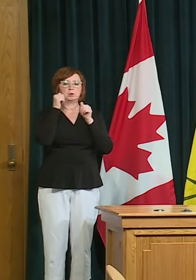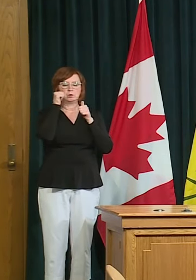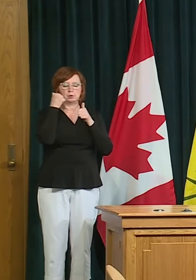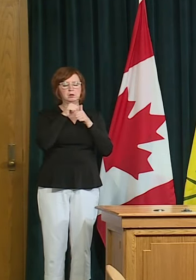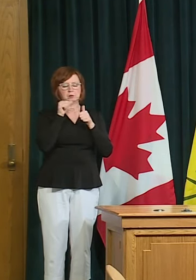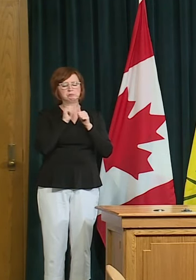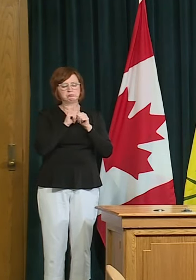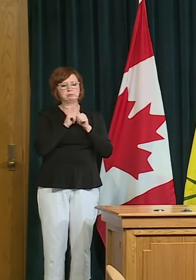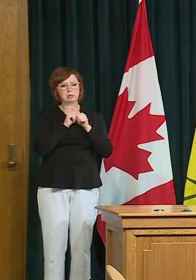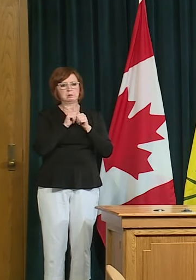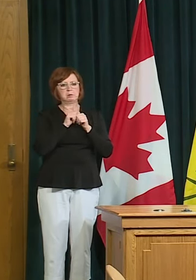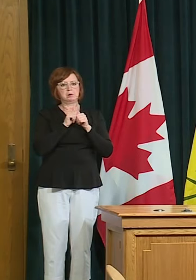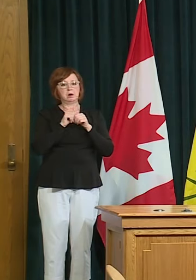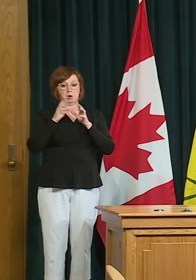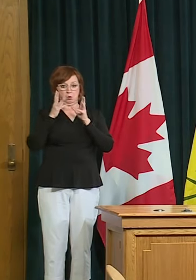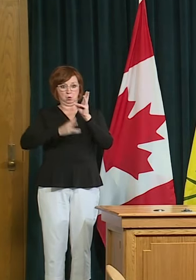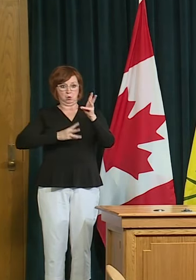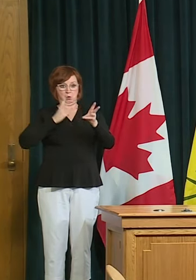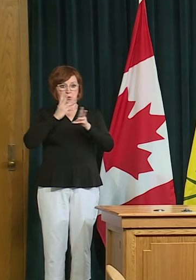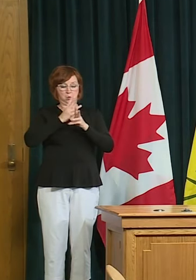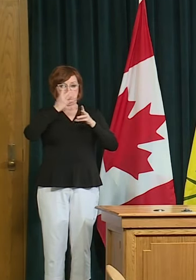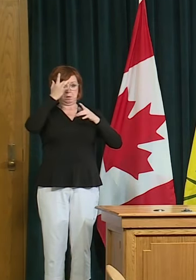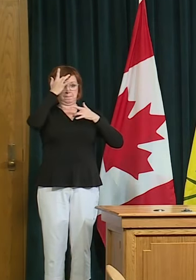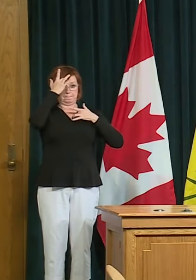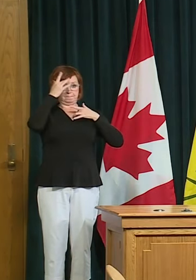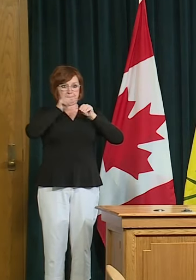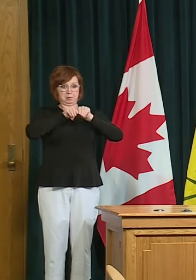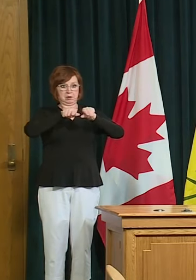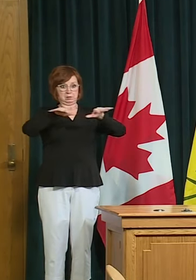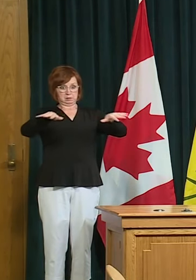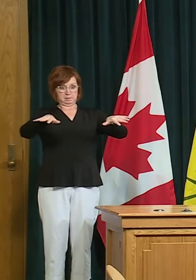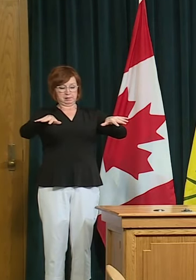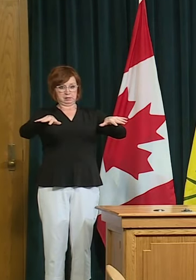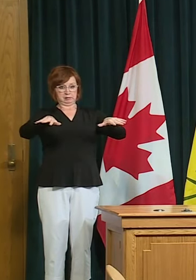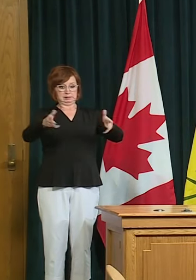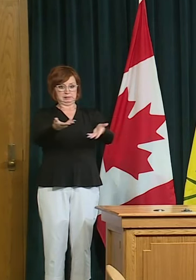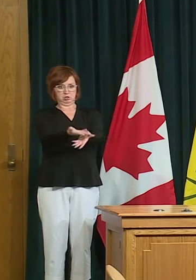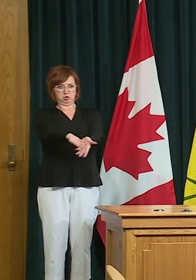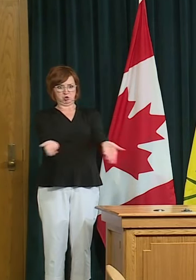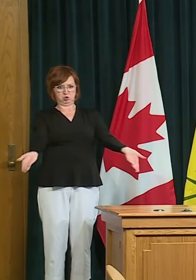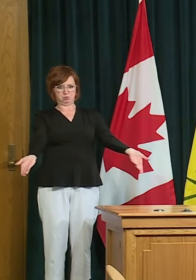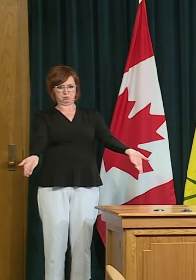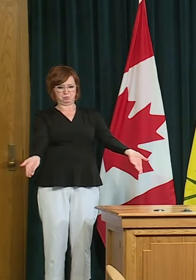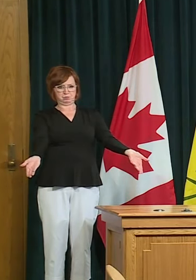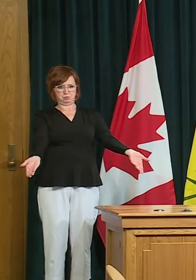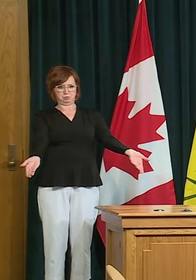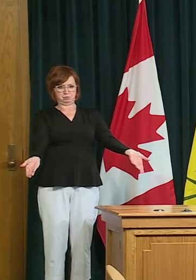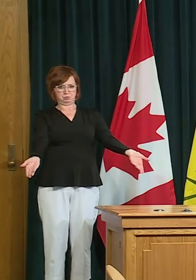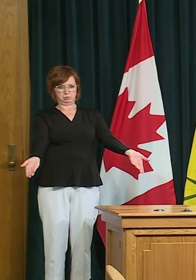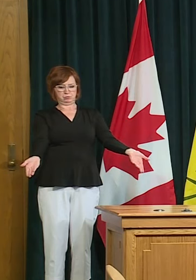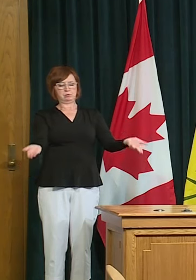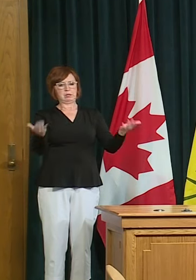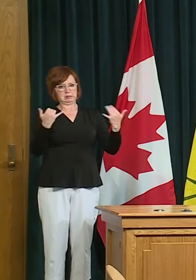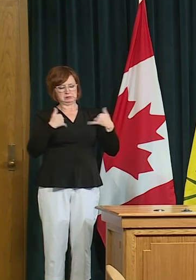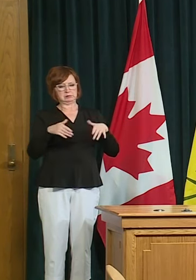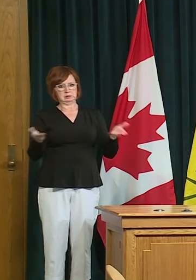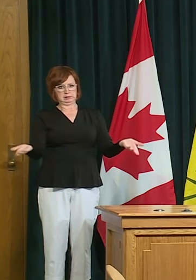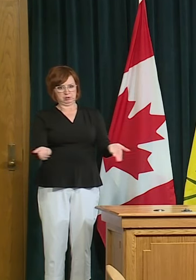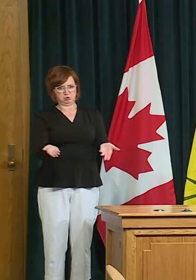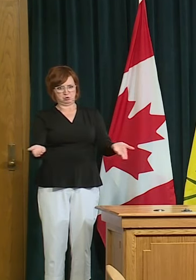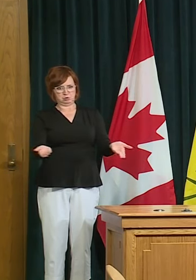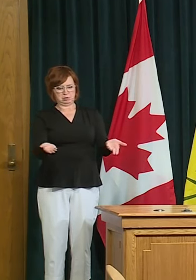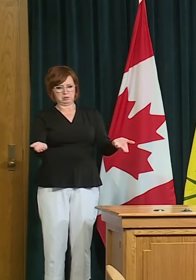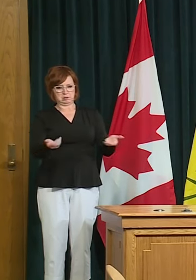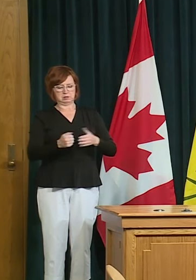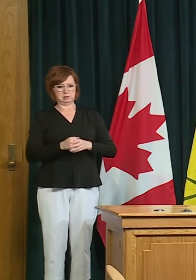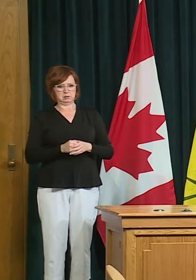in the world and that is not going to end till we can enter phase five which by my estimation currently will not happen